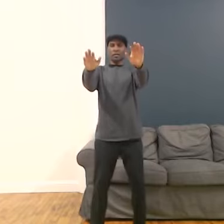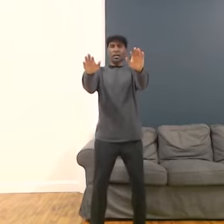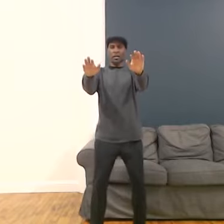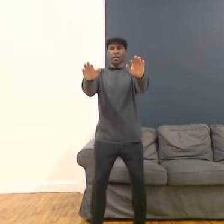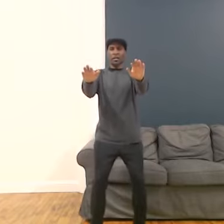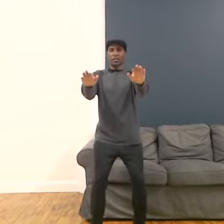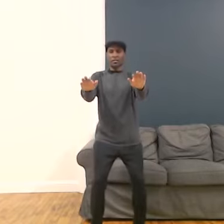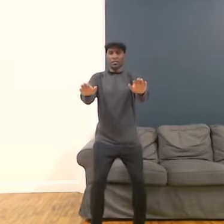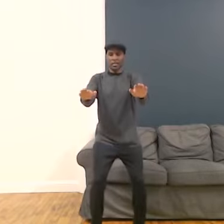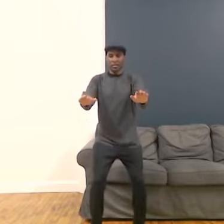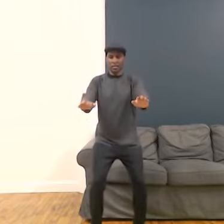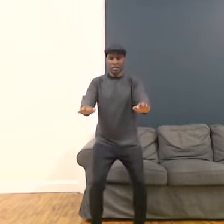Exhale, sink.